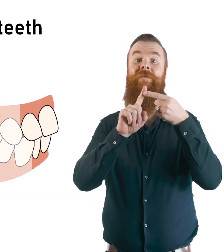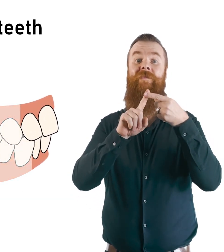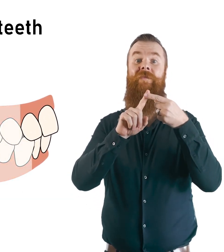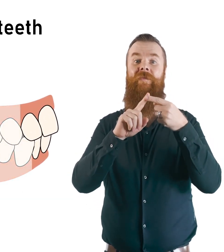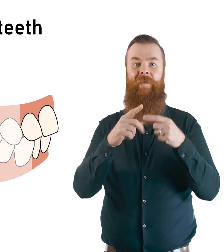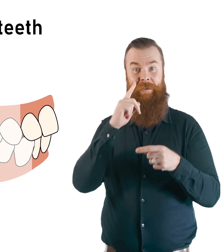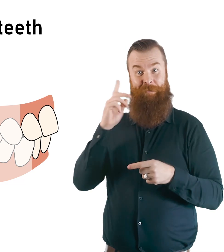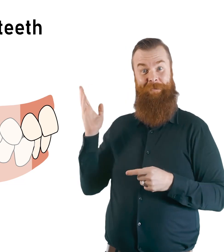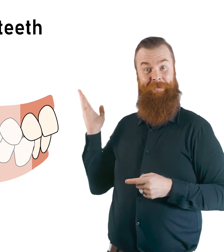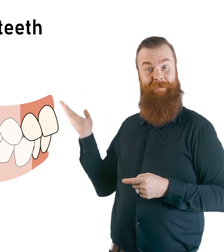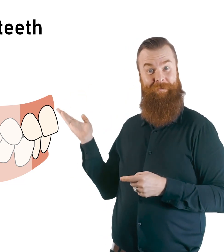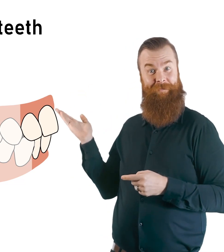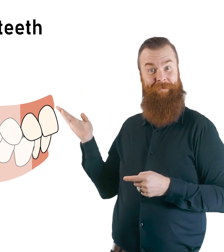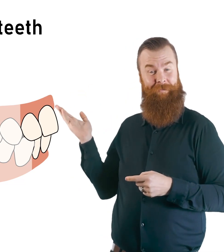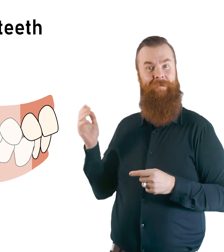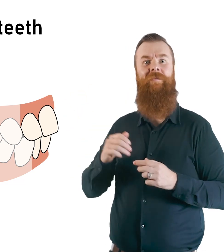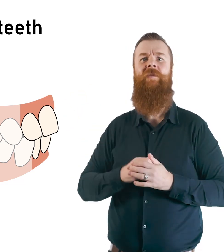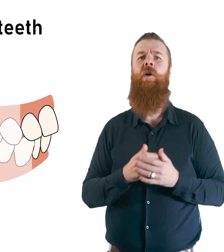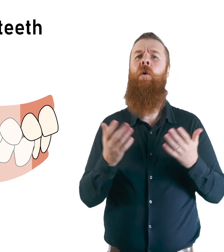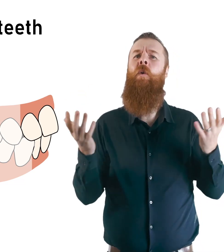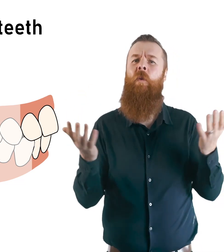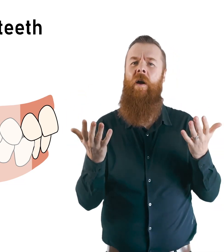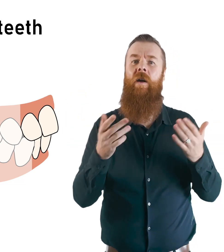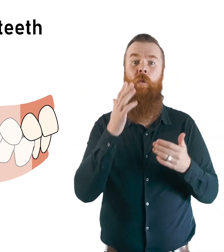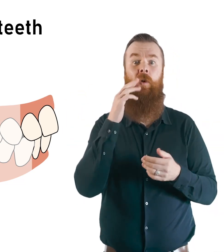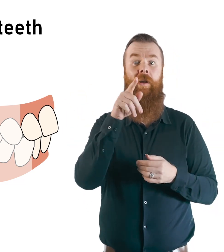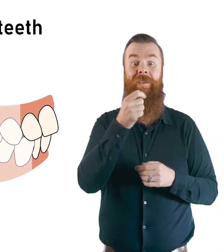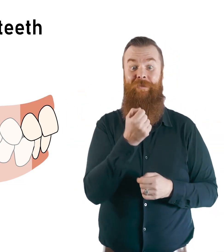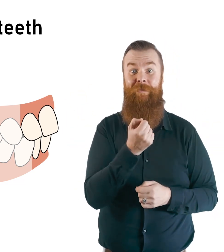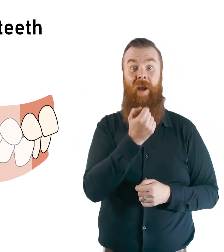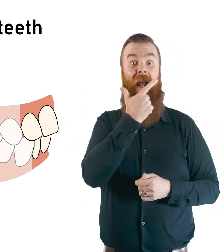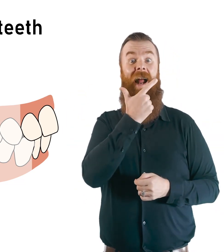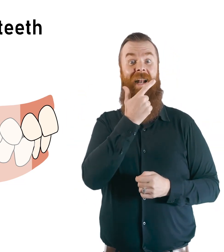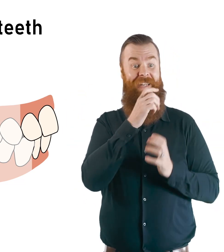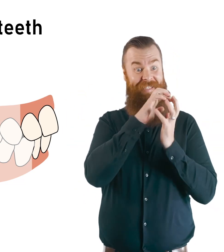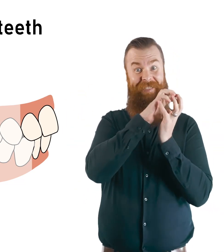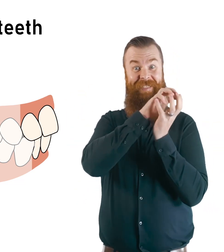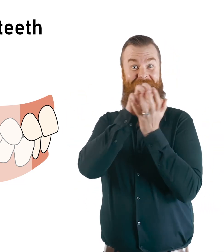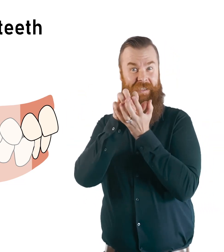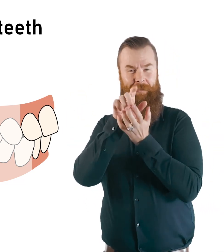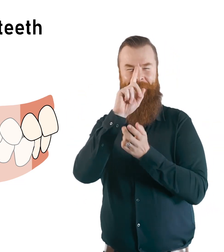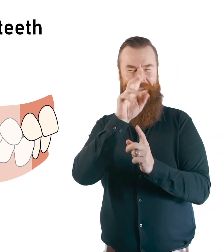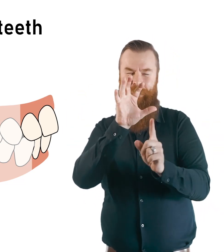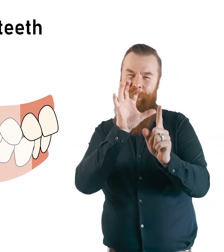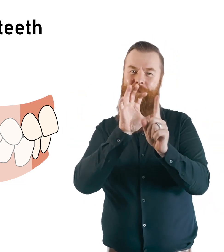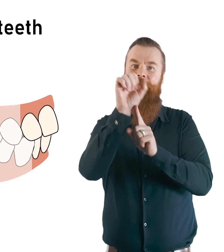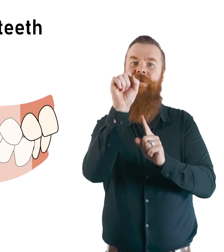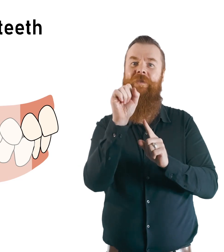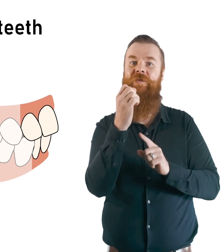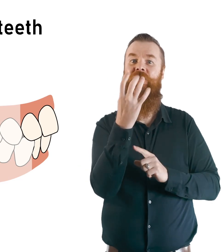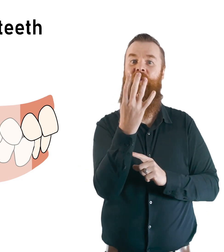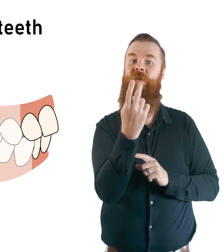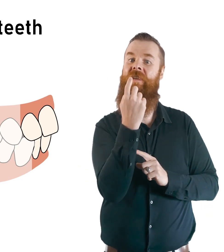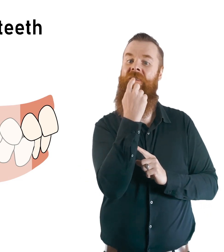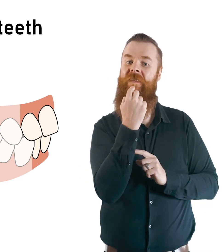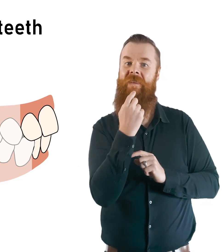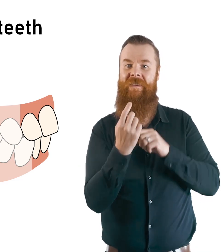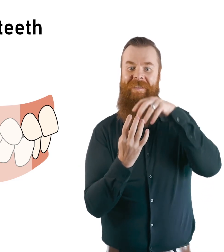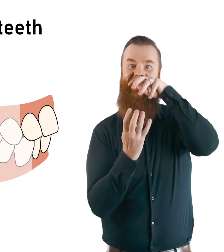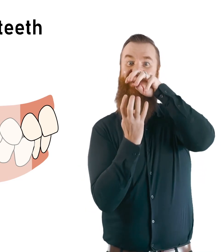Incisors are the front four teeth on the upper and lower jaws. They are the most visible teeth when